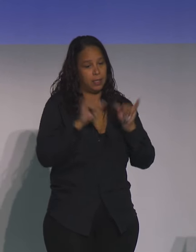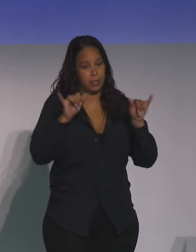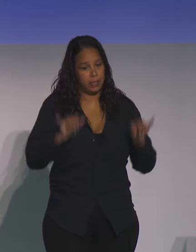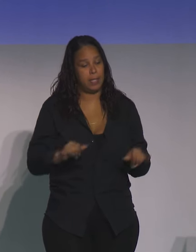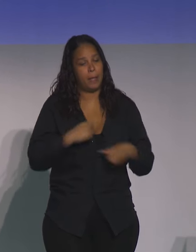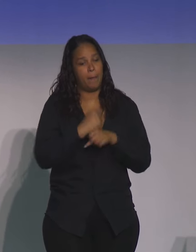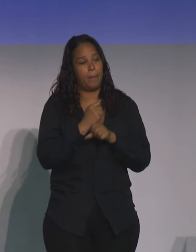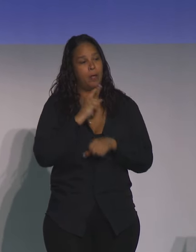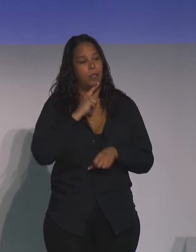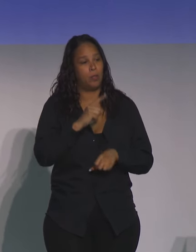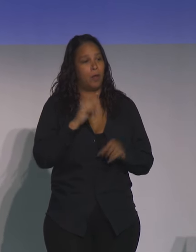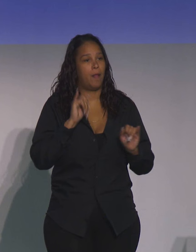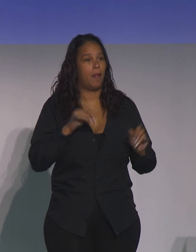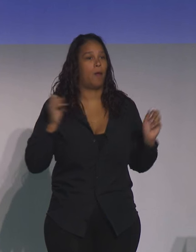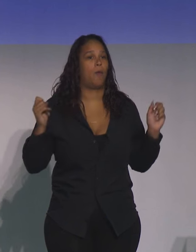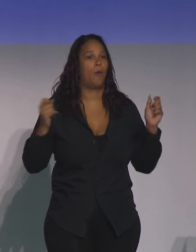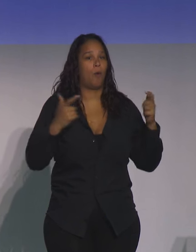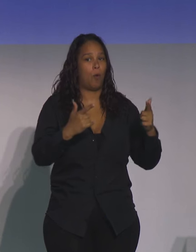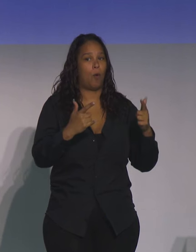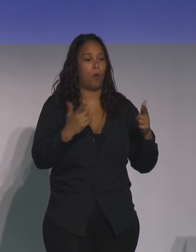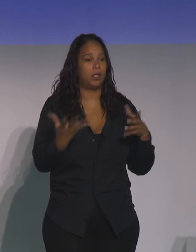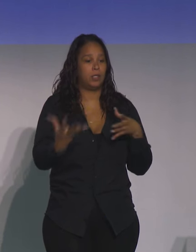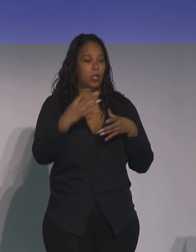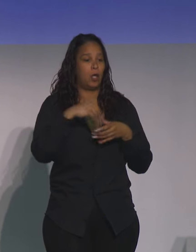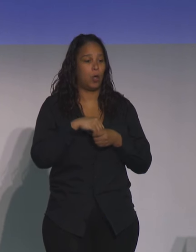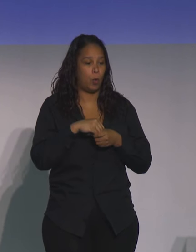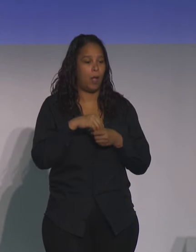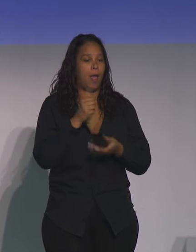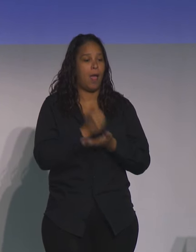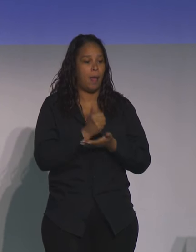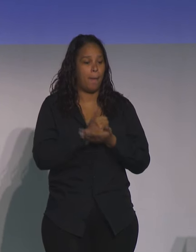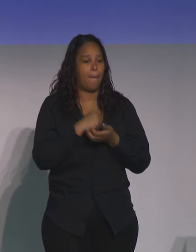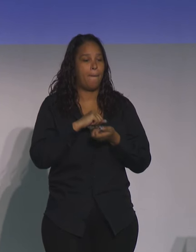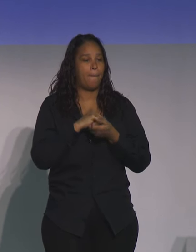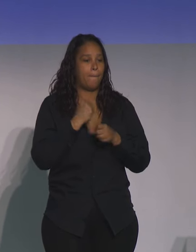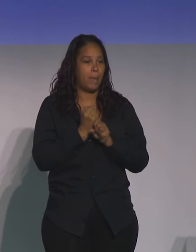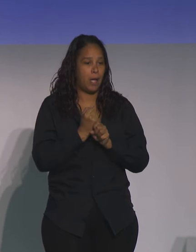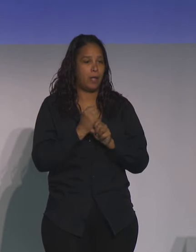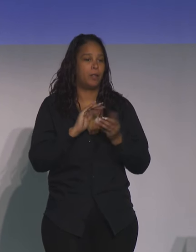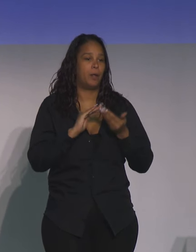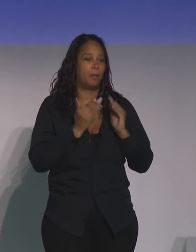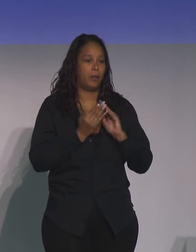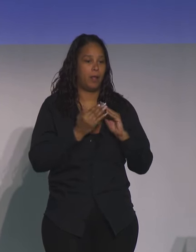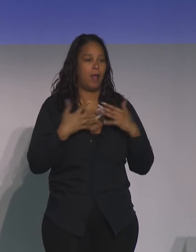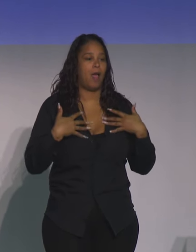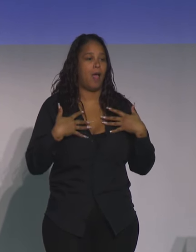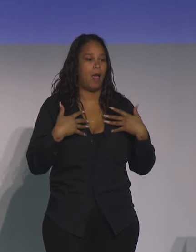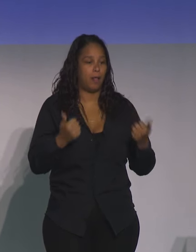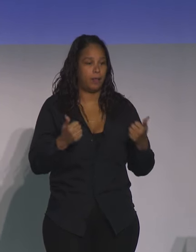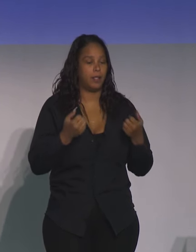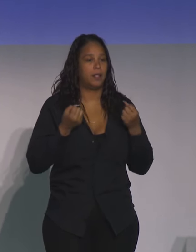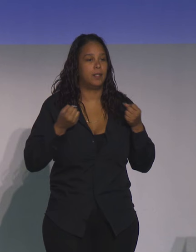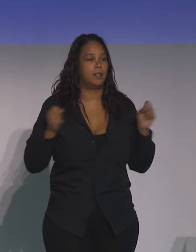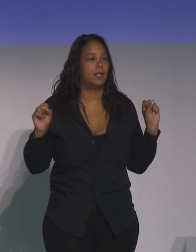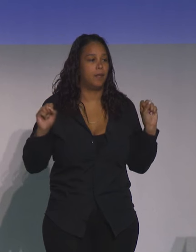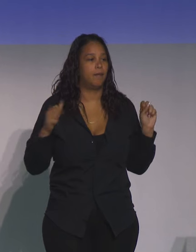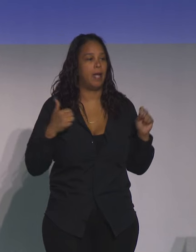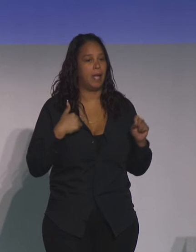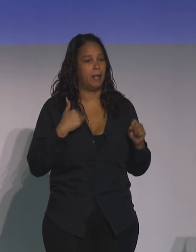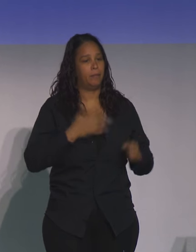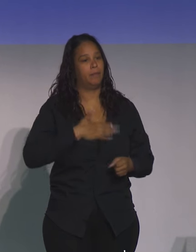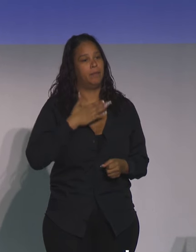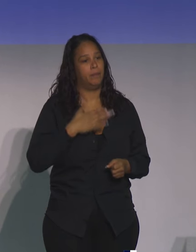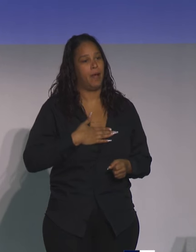that everyone was included in helping make communities healthy and safe. I'm grateful to be